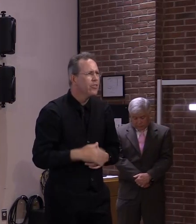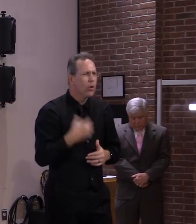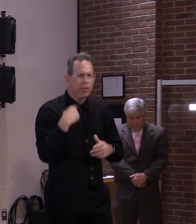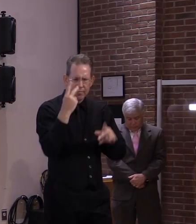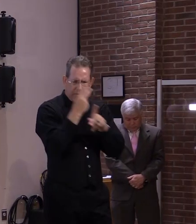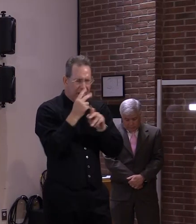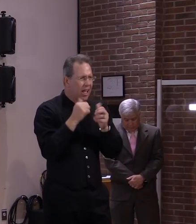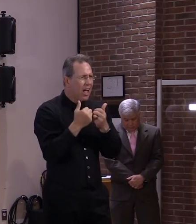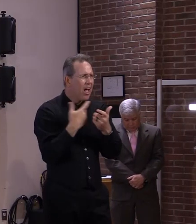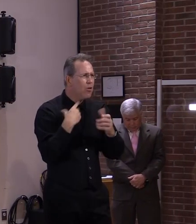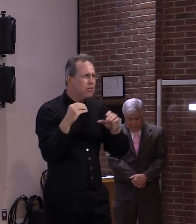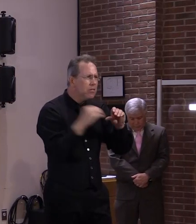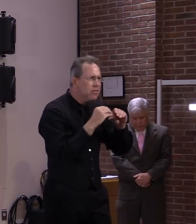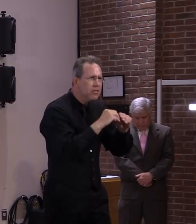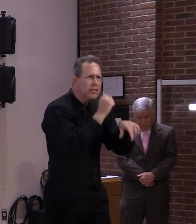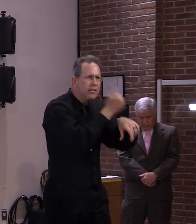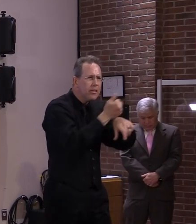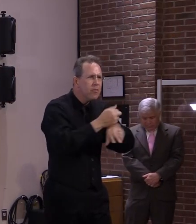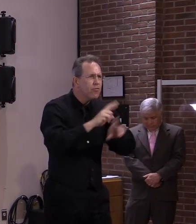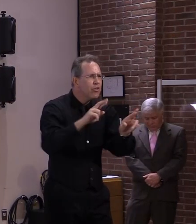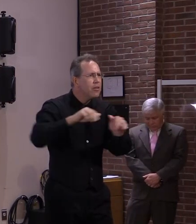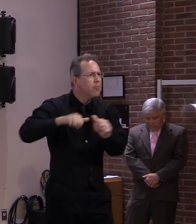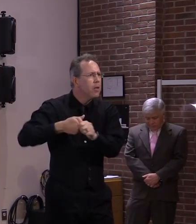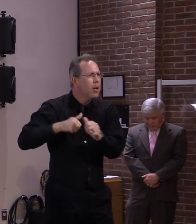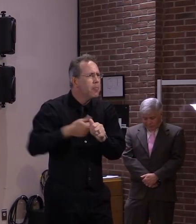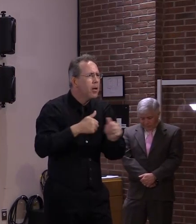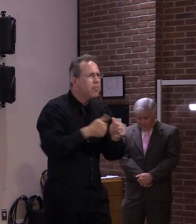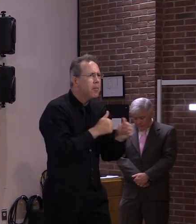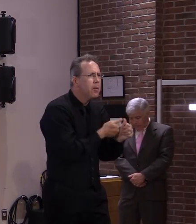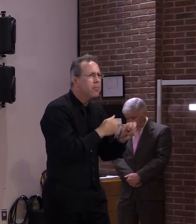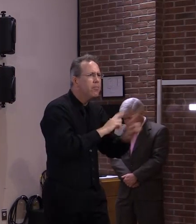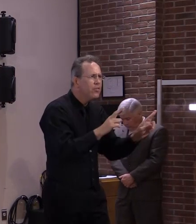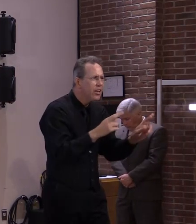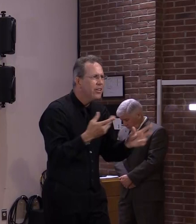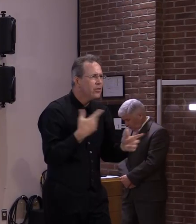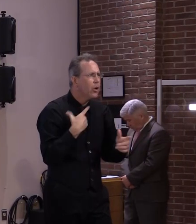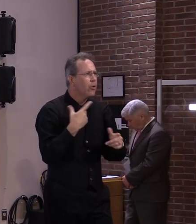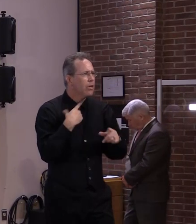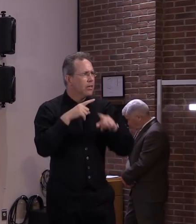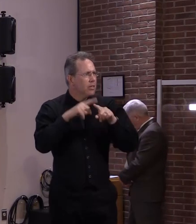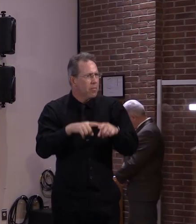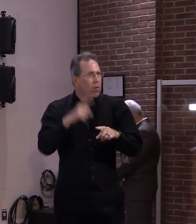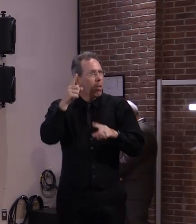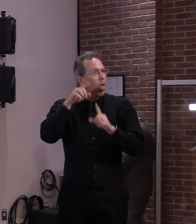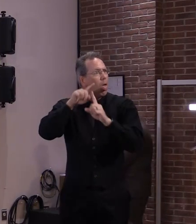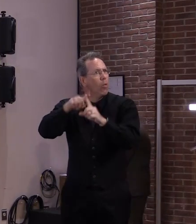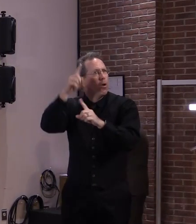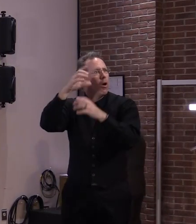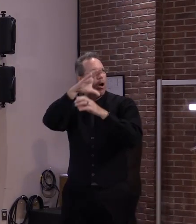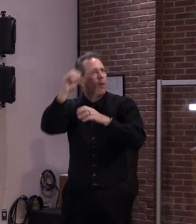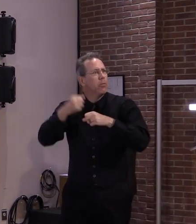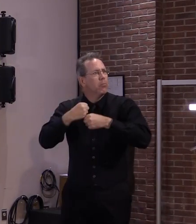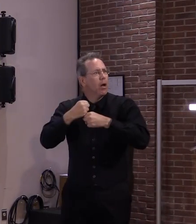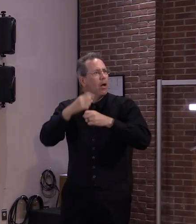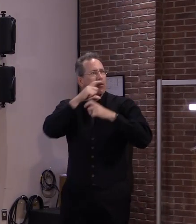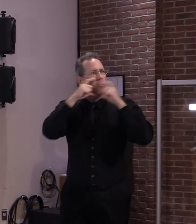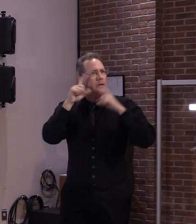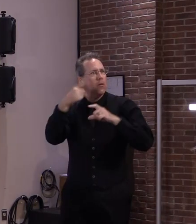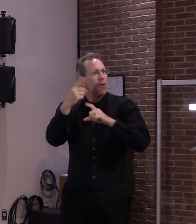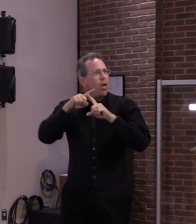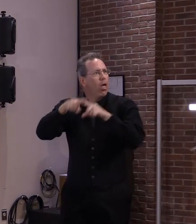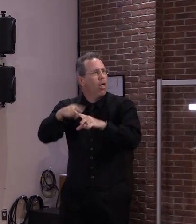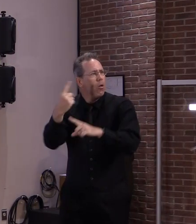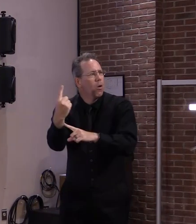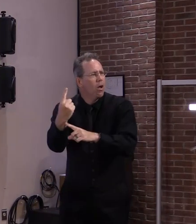diversify that so we would not be dependent on one supply line i'd say most of what we learned we learned